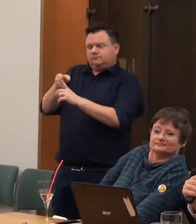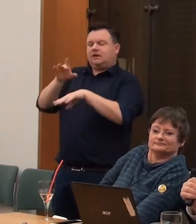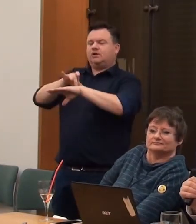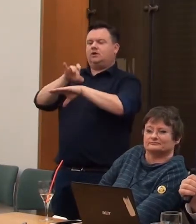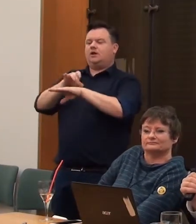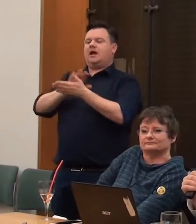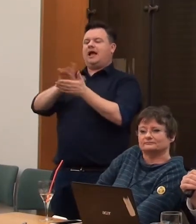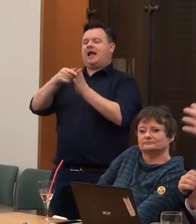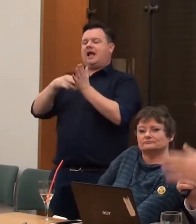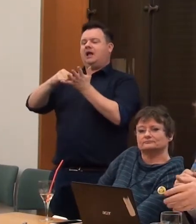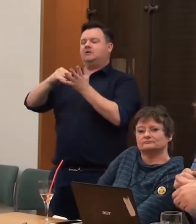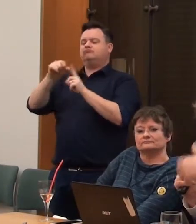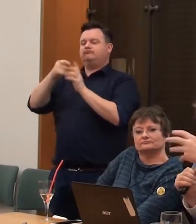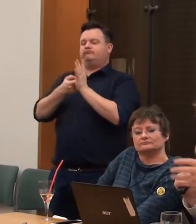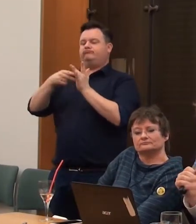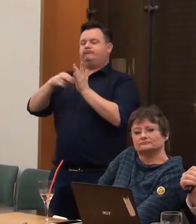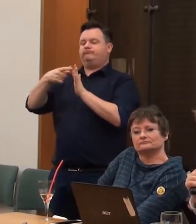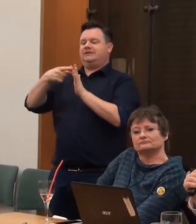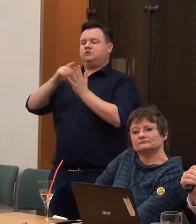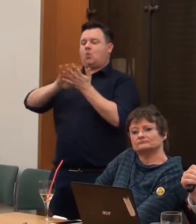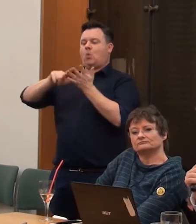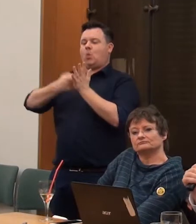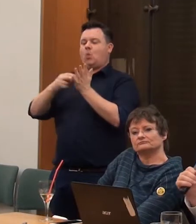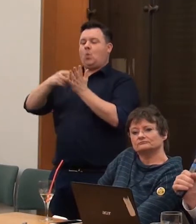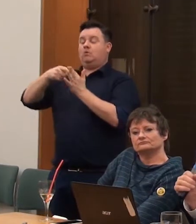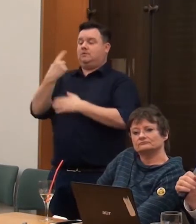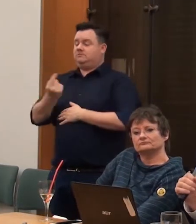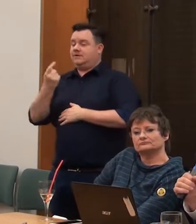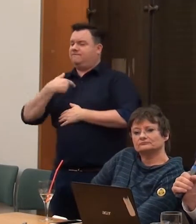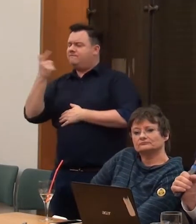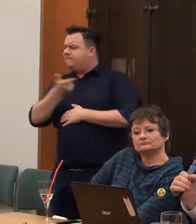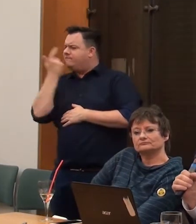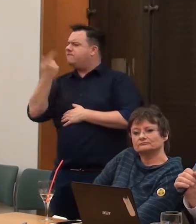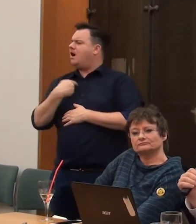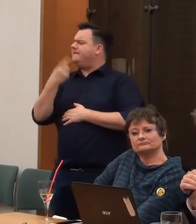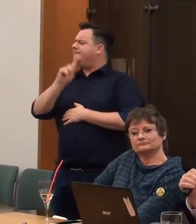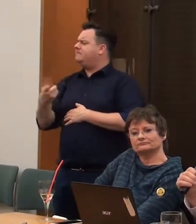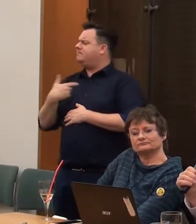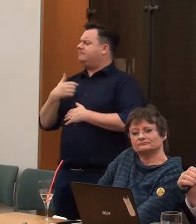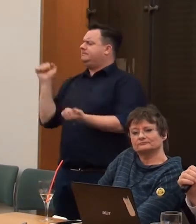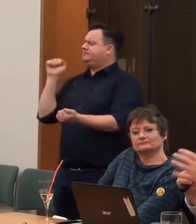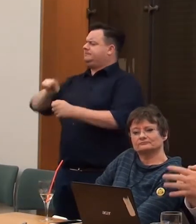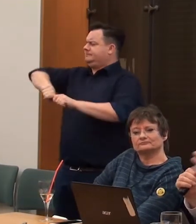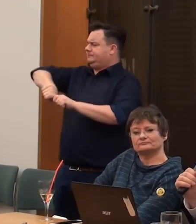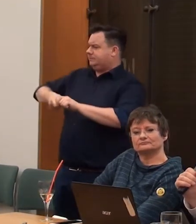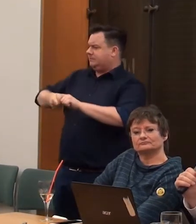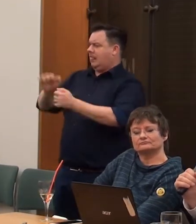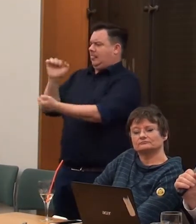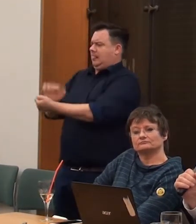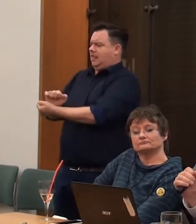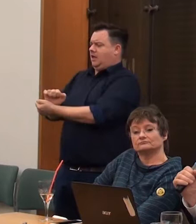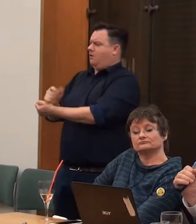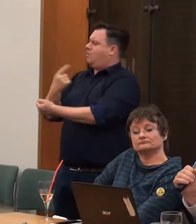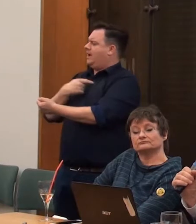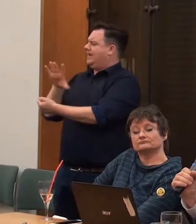Hans Princehorn in the 1920s. found that, surprisingly, these people who had been locked away in institutions could actually paint and do all sorts of